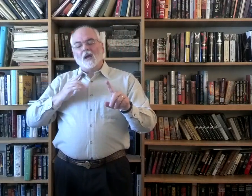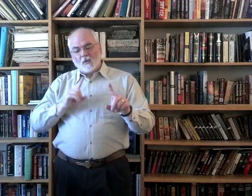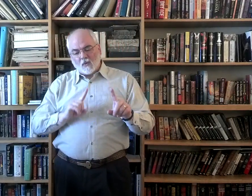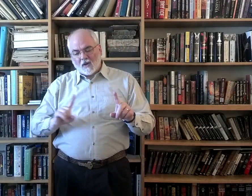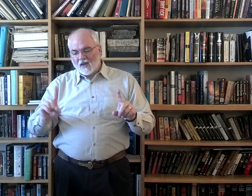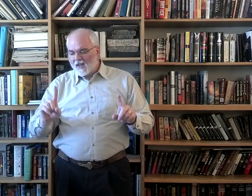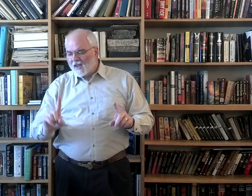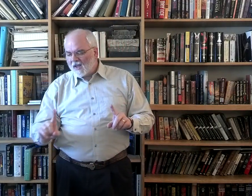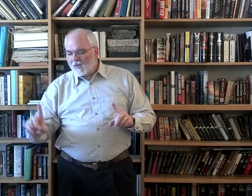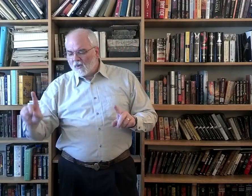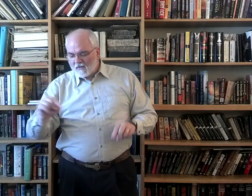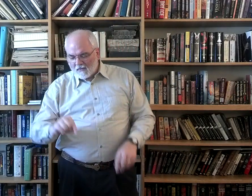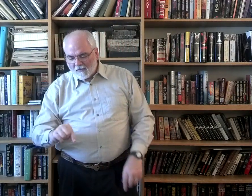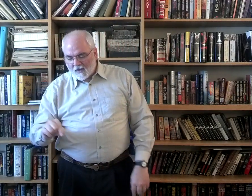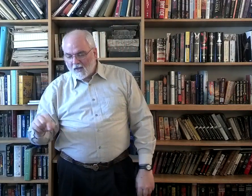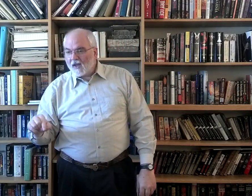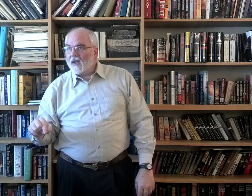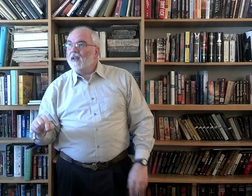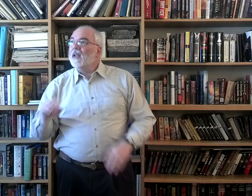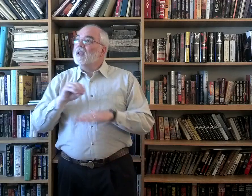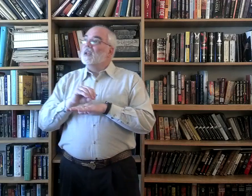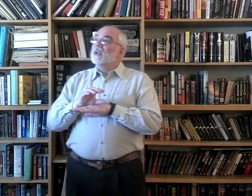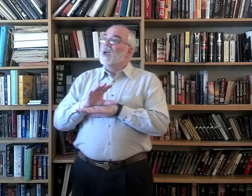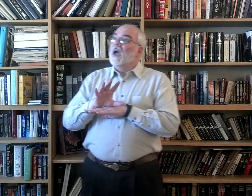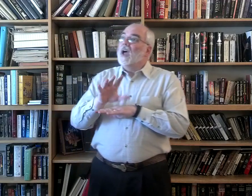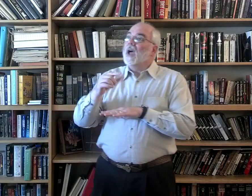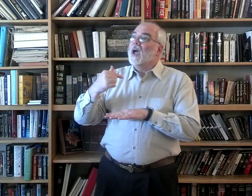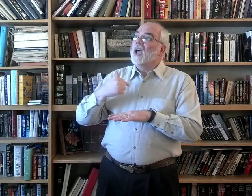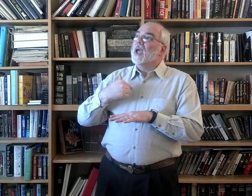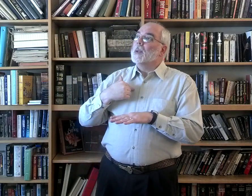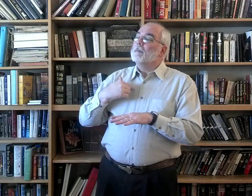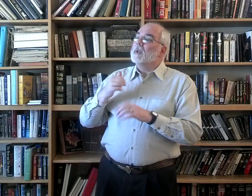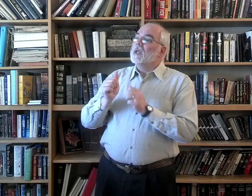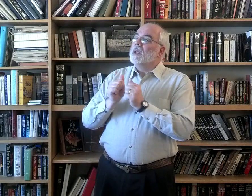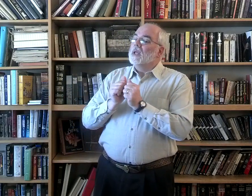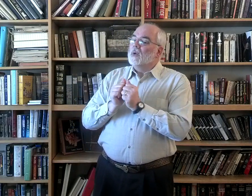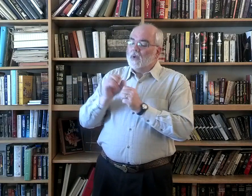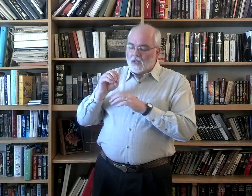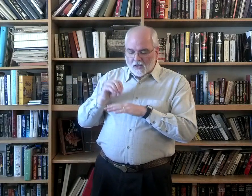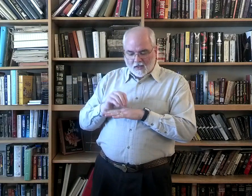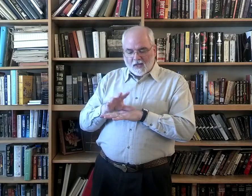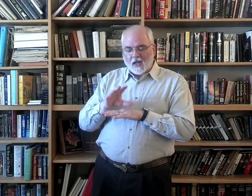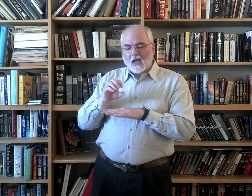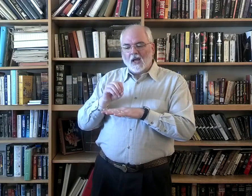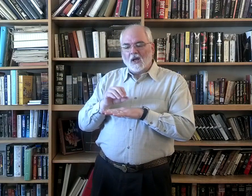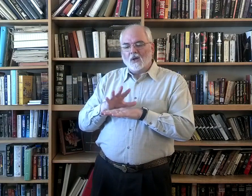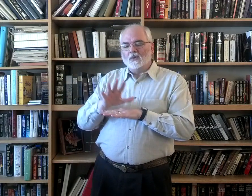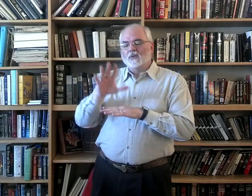wayward feet. Guide me with counsel